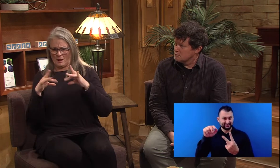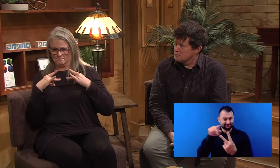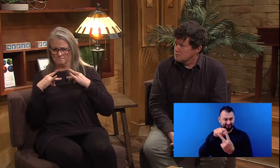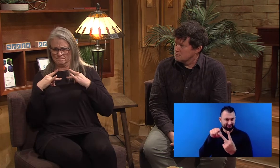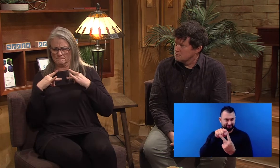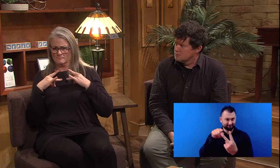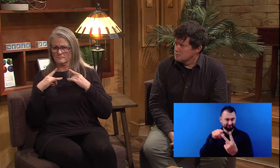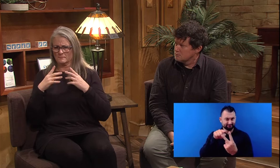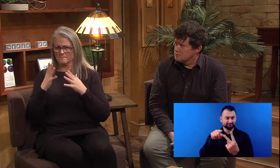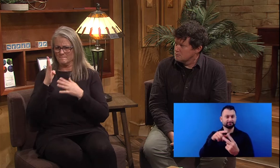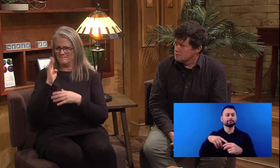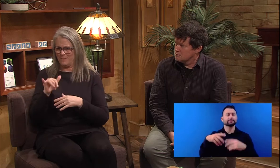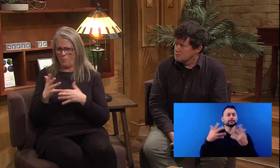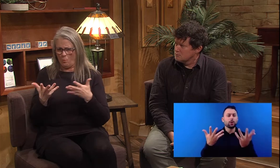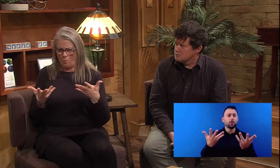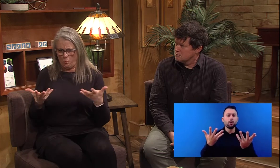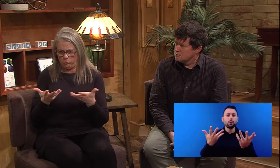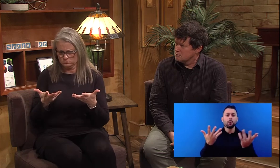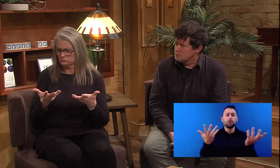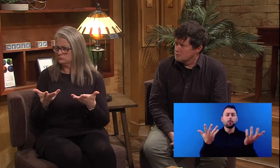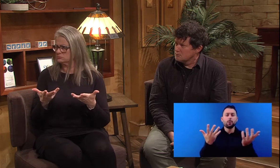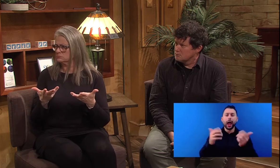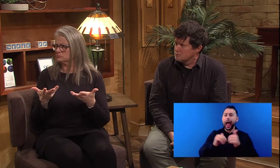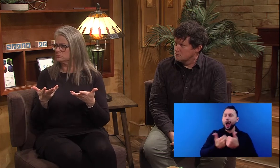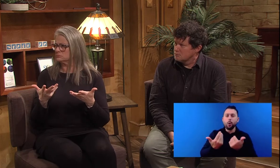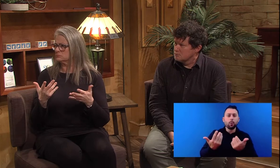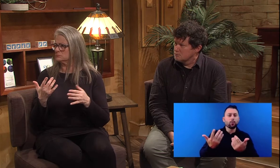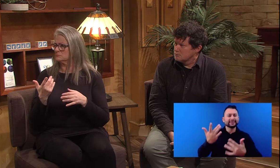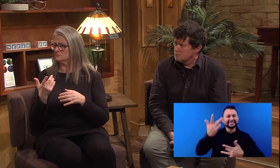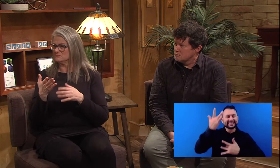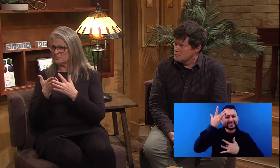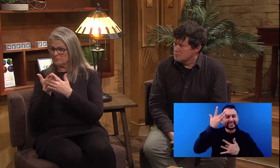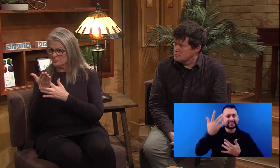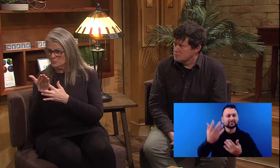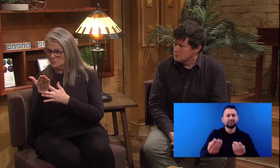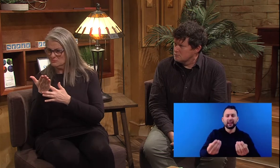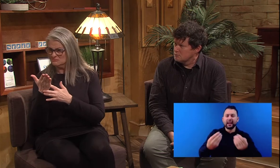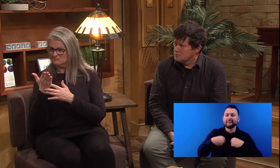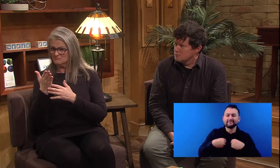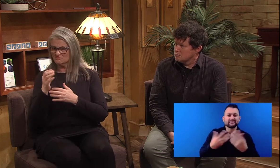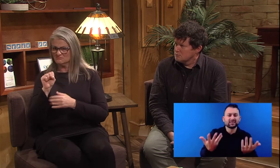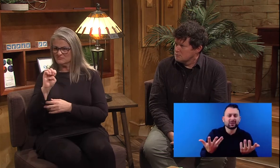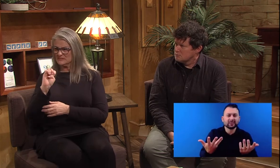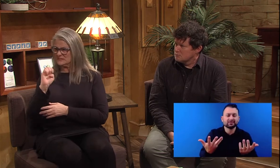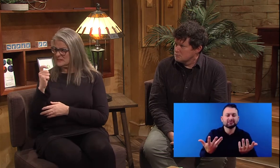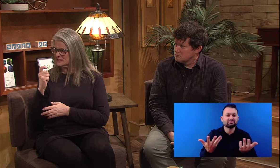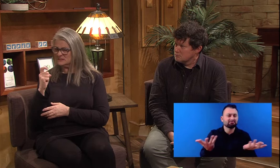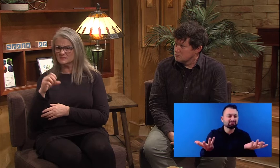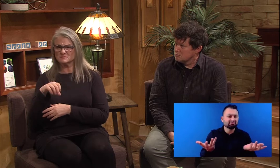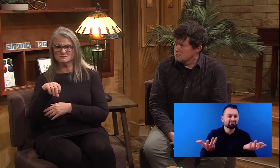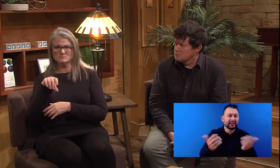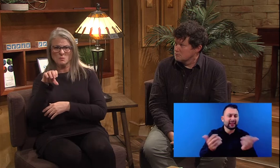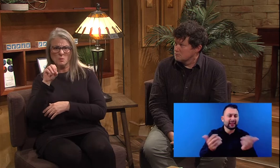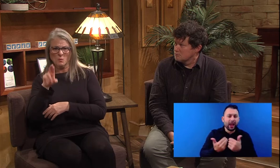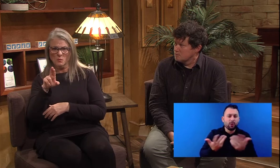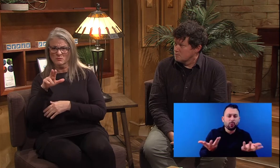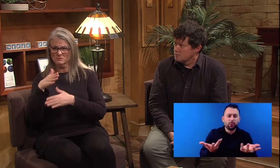how do we get the virus? What causes it? Is it through